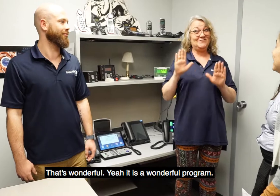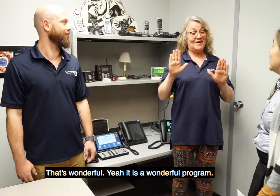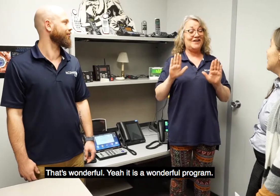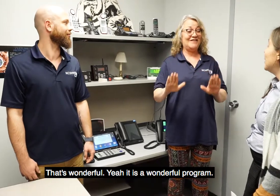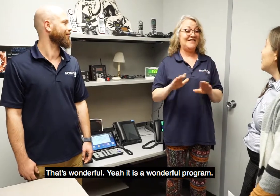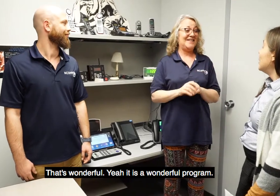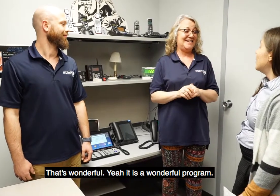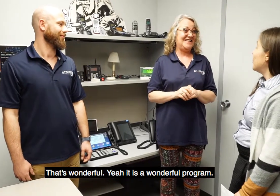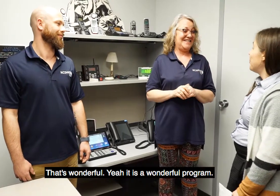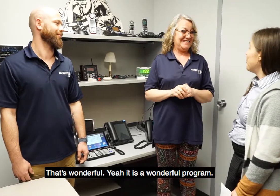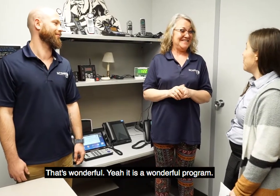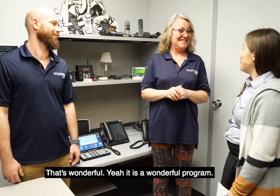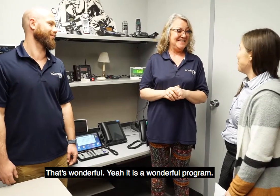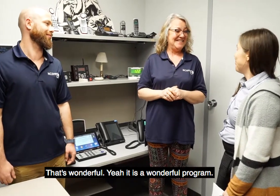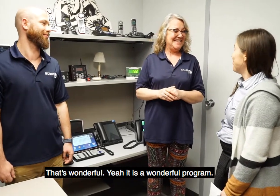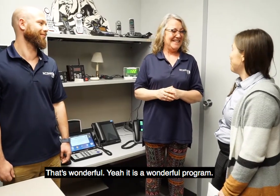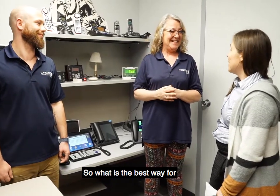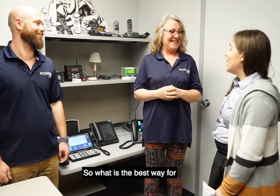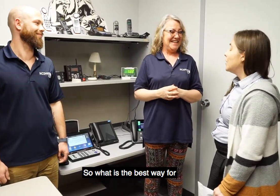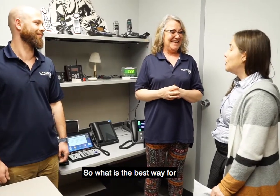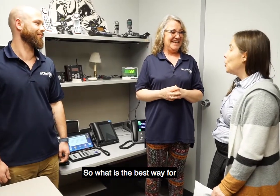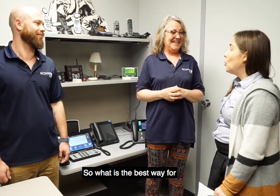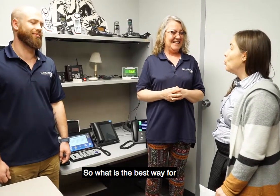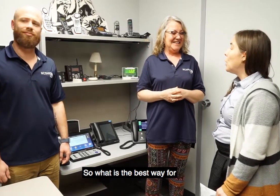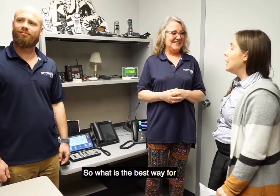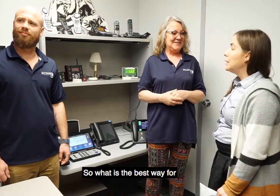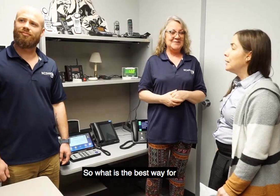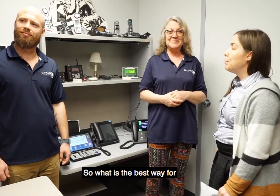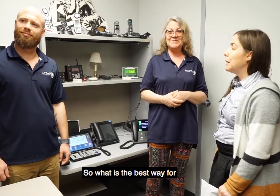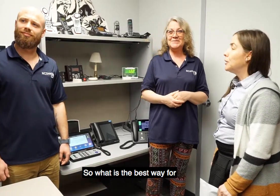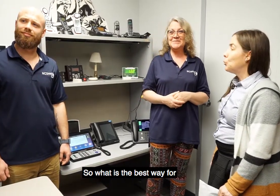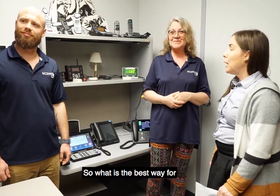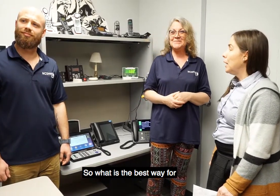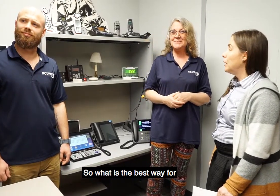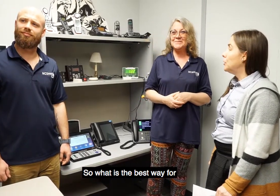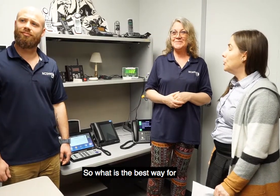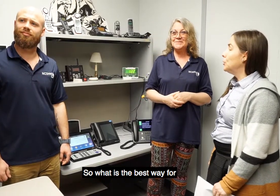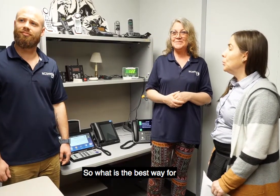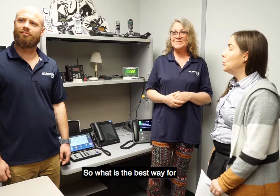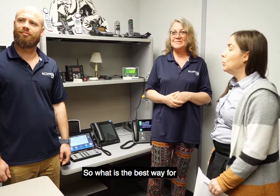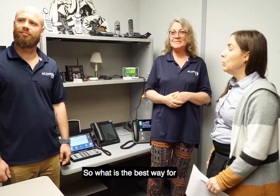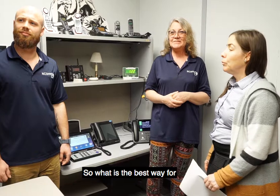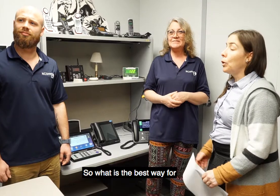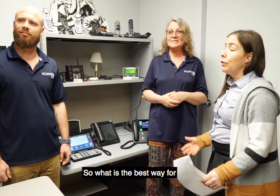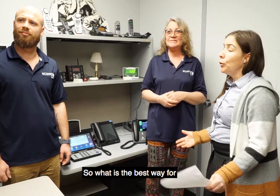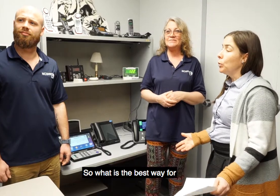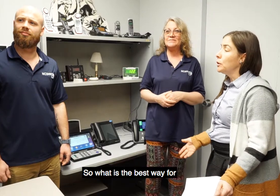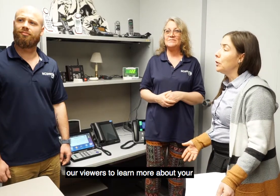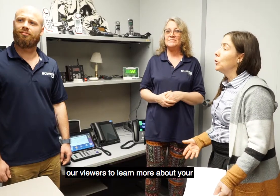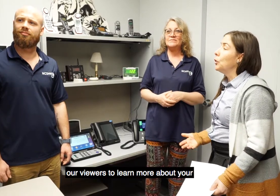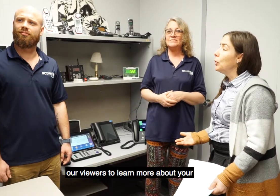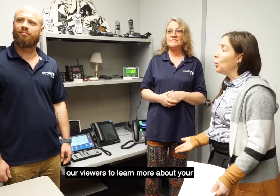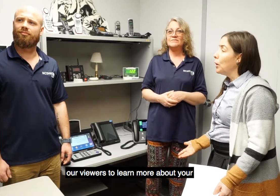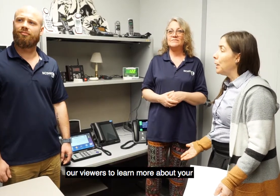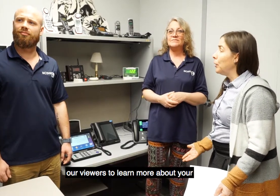Yeah, it is a wonderful program. So what is the best way for our viewers to learn more about your